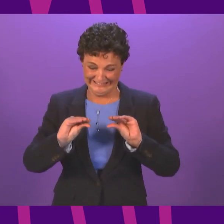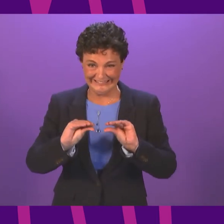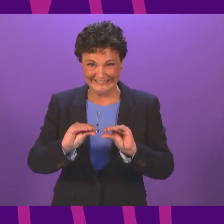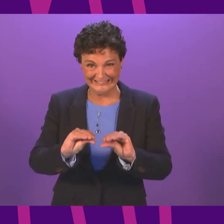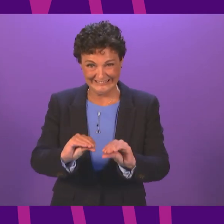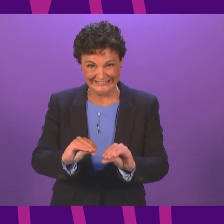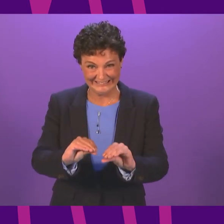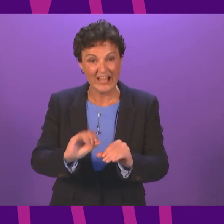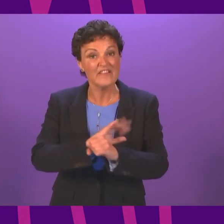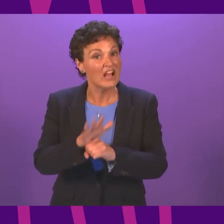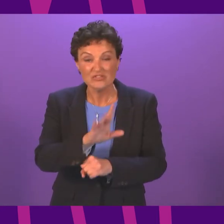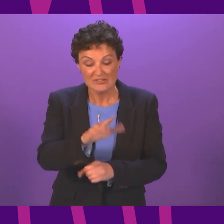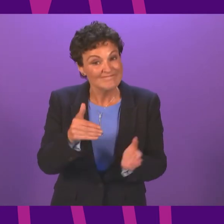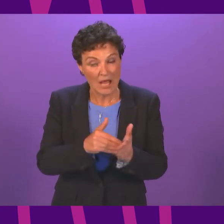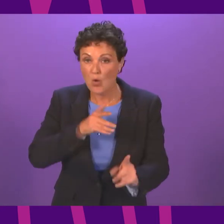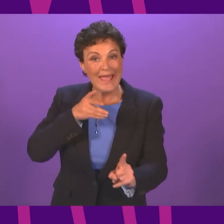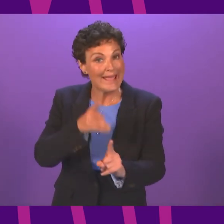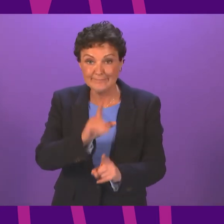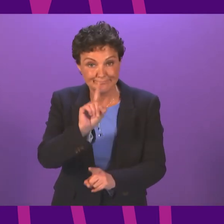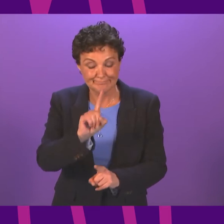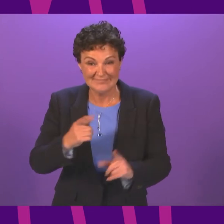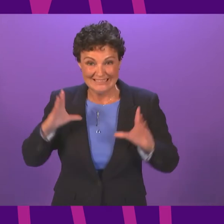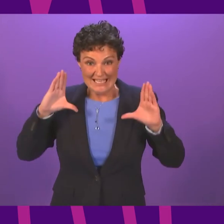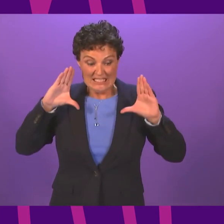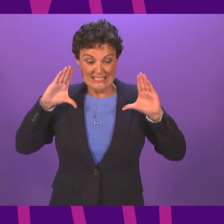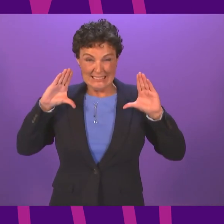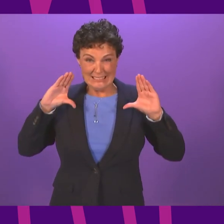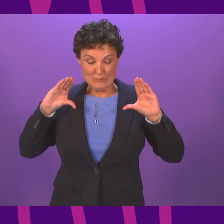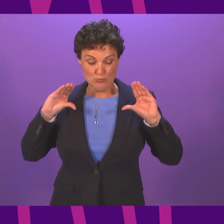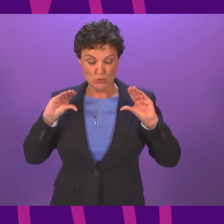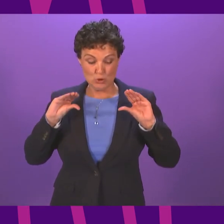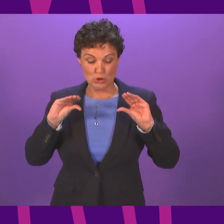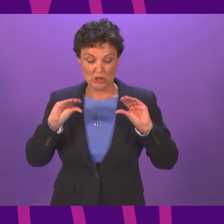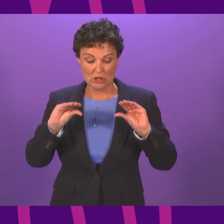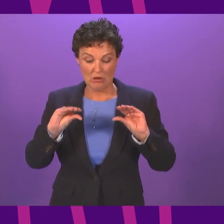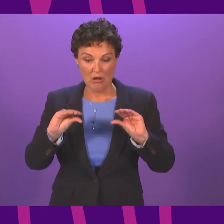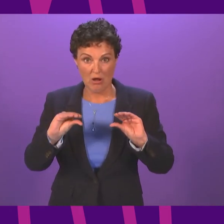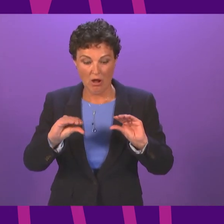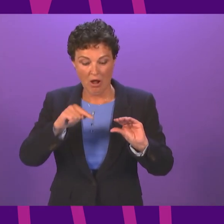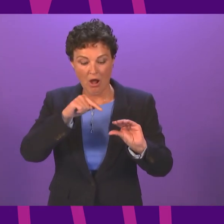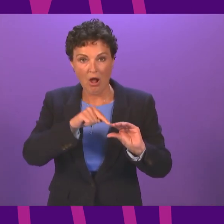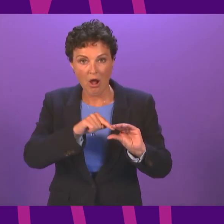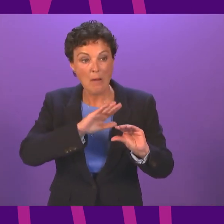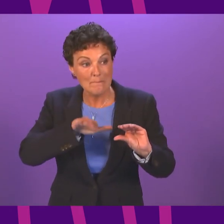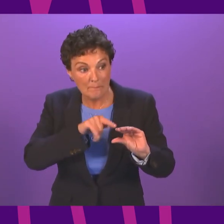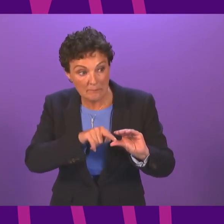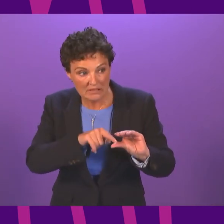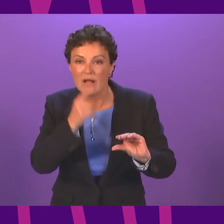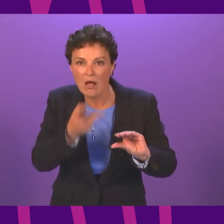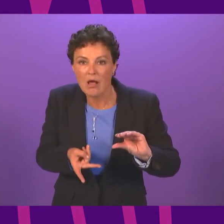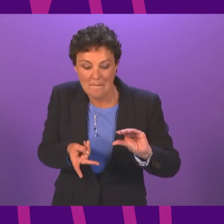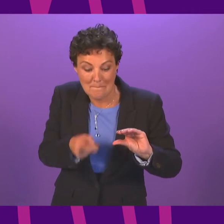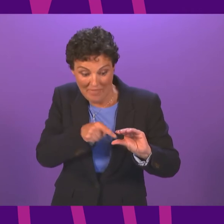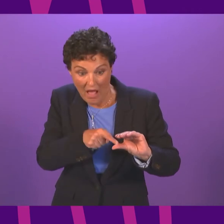it there. From now, our aim will be to suppress the virus to a level consistent with alleviating its harms while we recover and